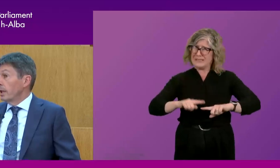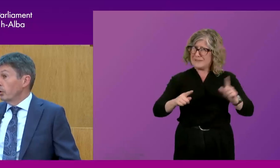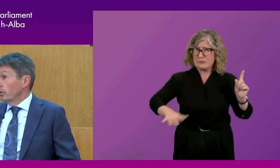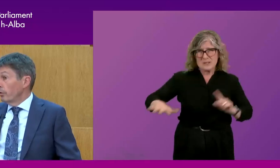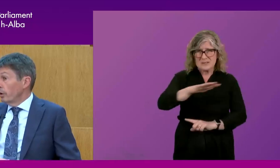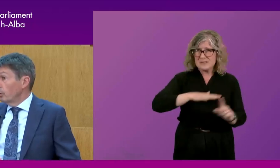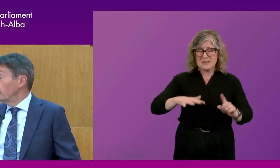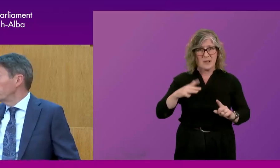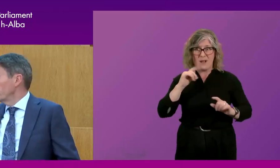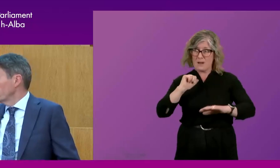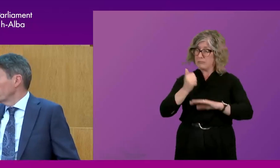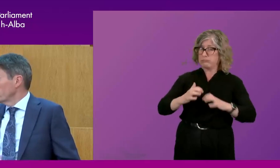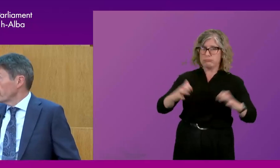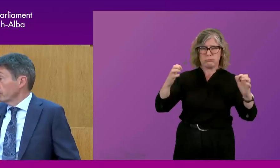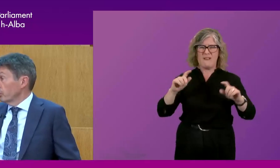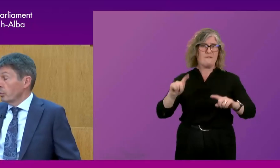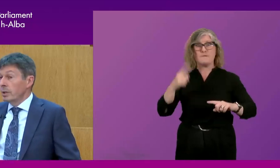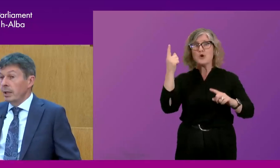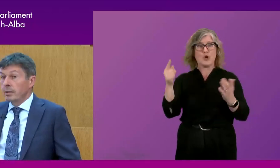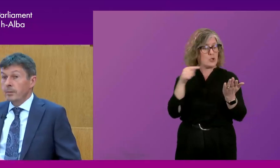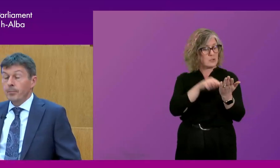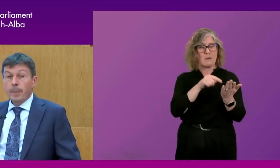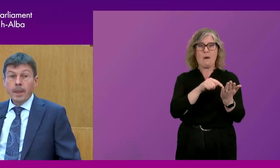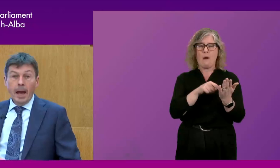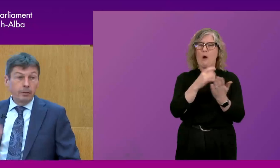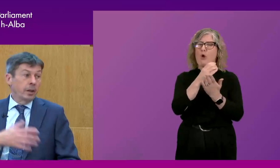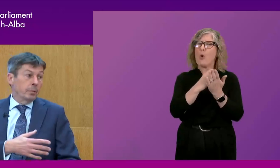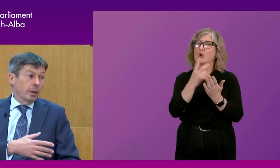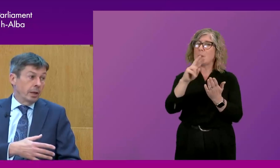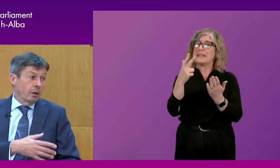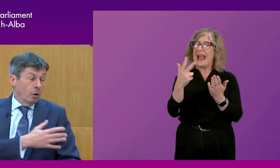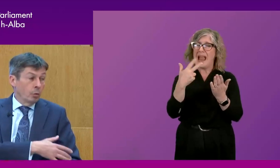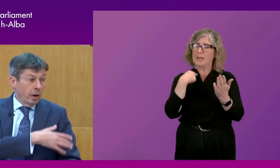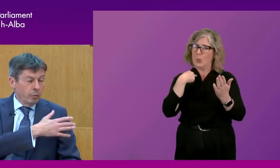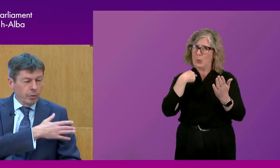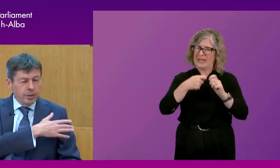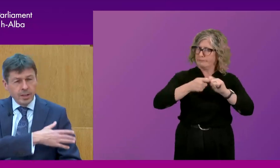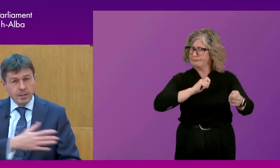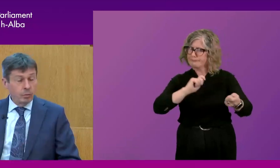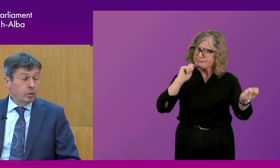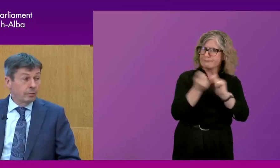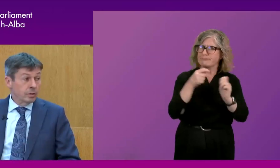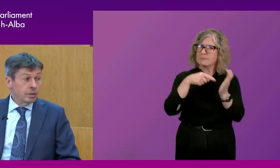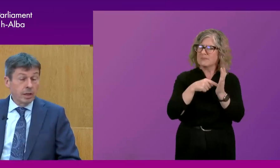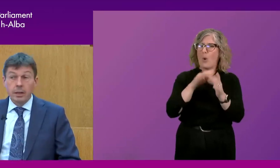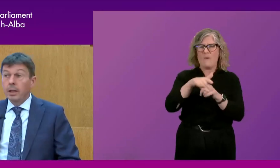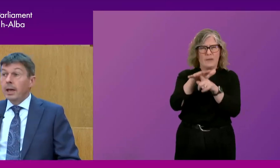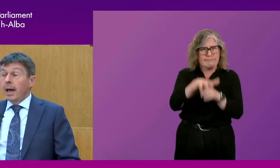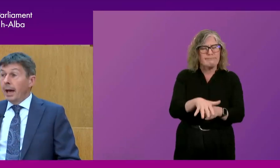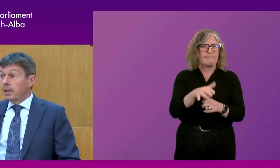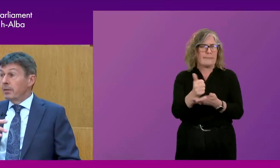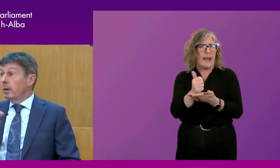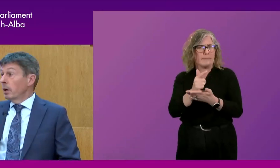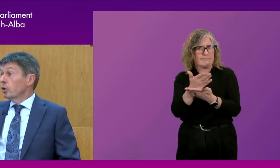was take on the homophobic law that was clause 28. And if you think about that now, how the distance we've travelled since then.